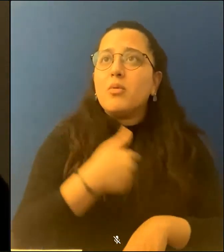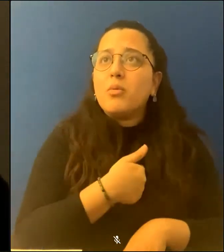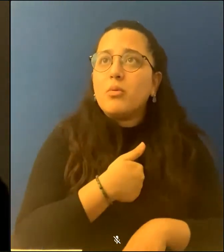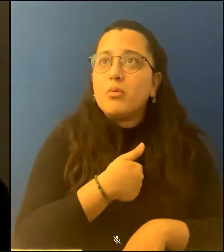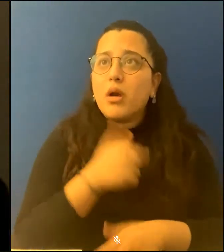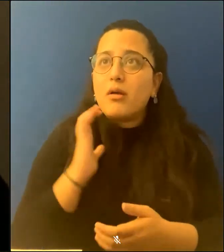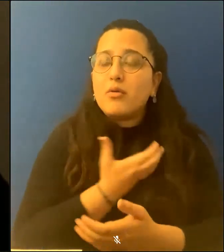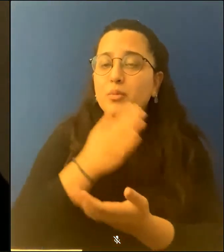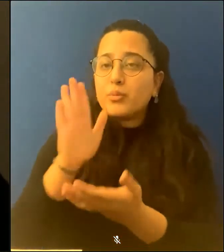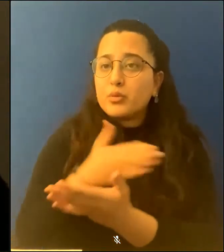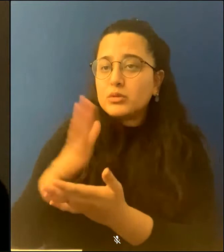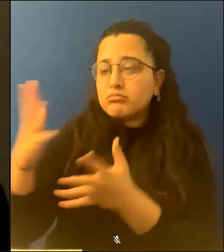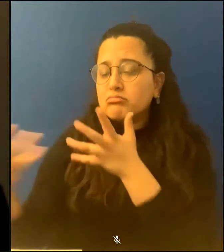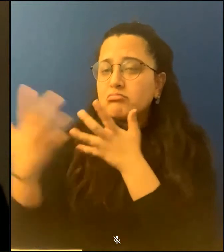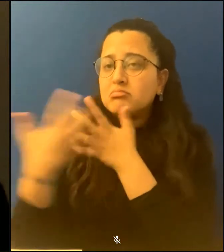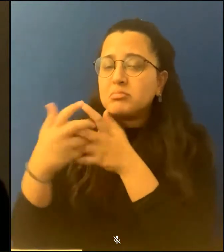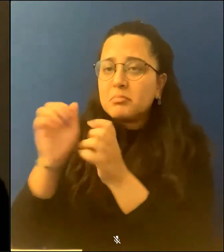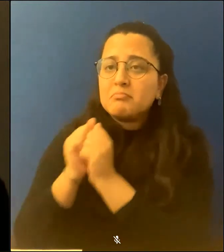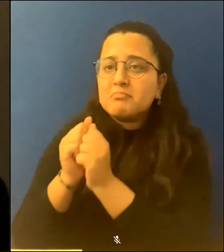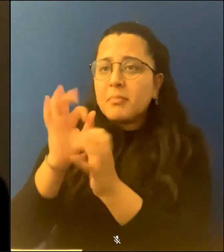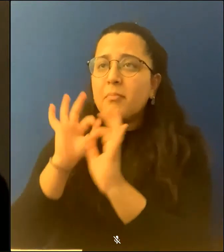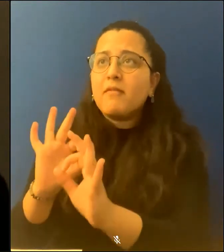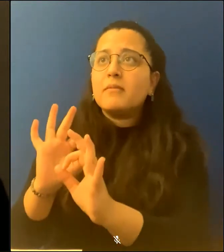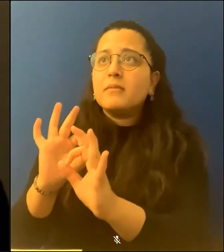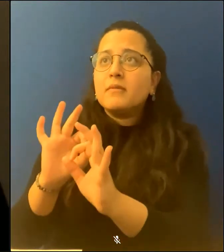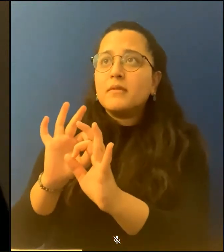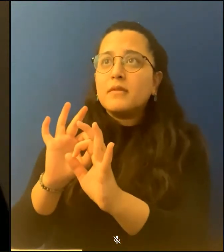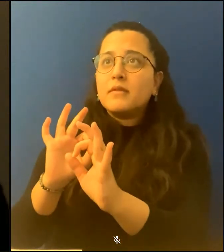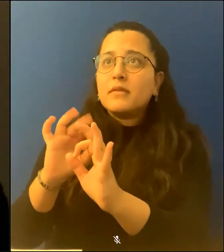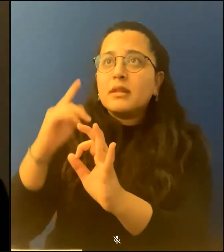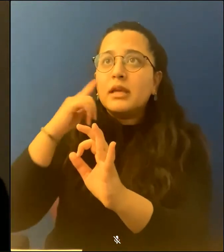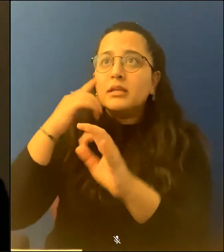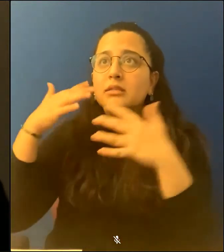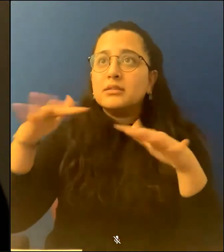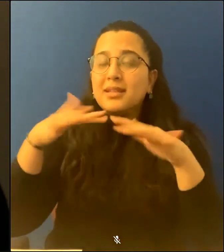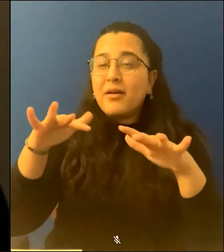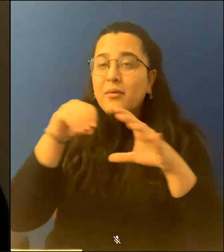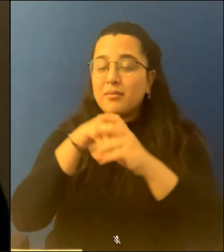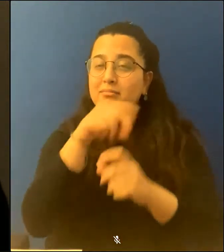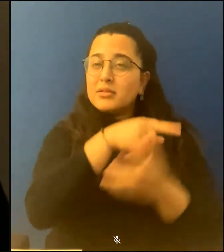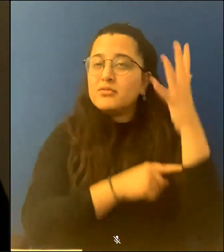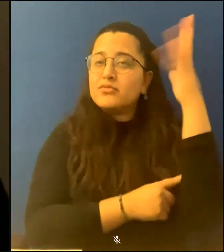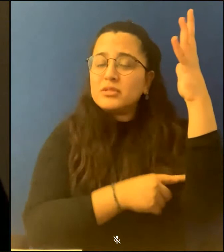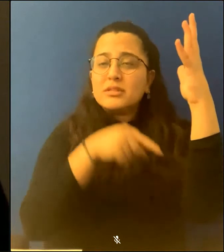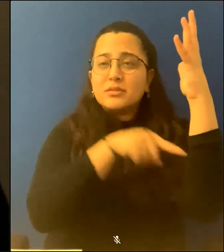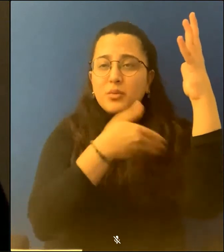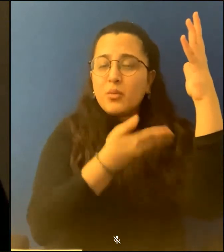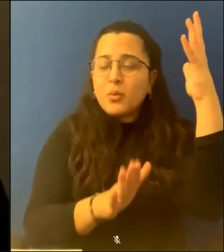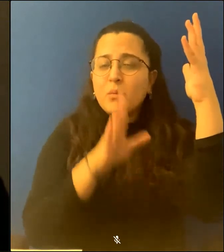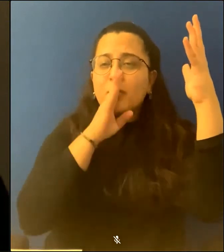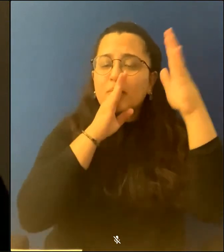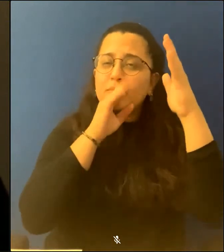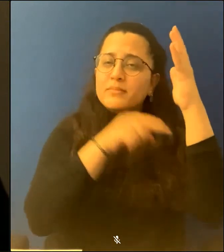of the tree I met you in. Nothing is said about the water or the fearless trees angled